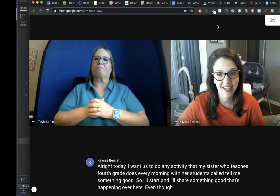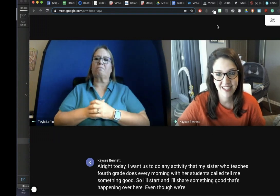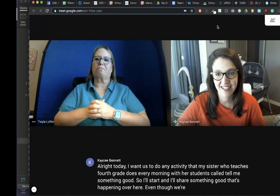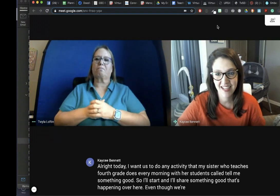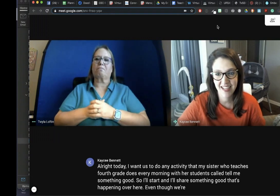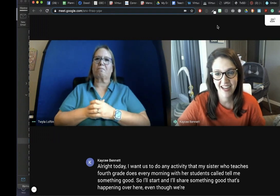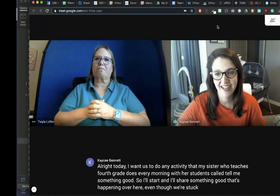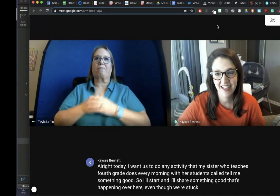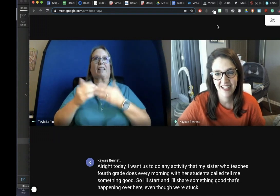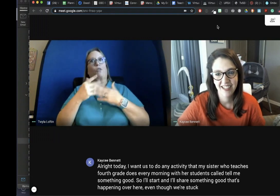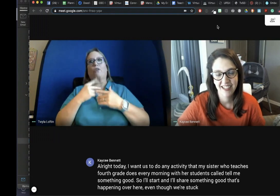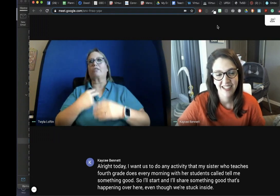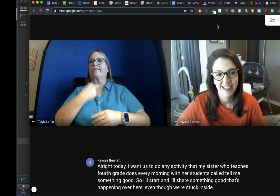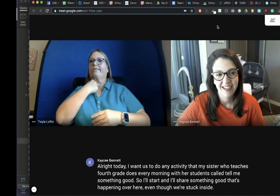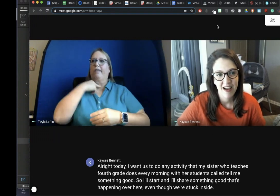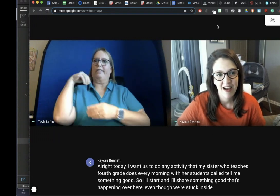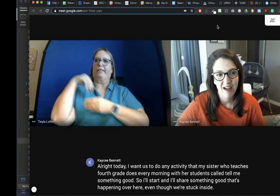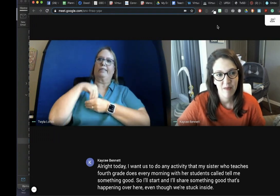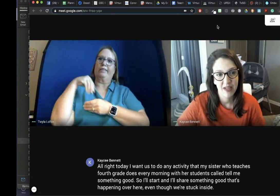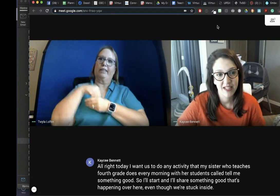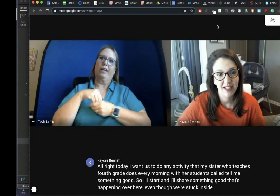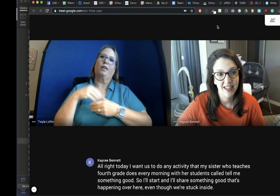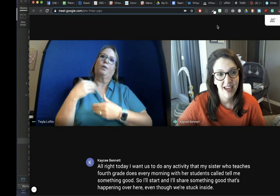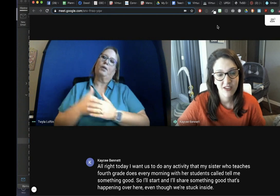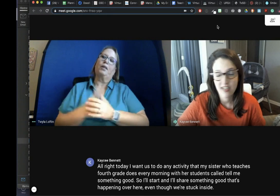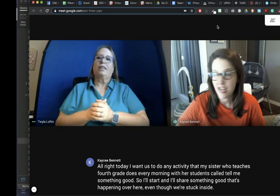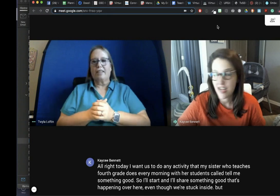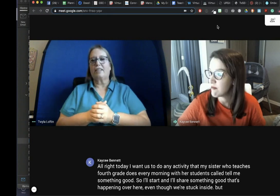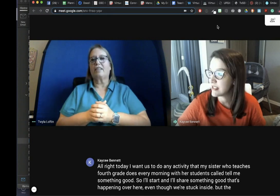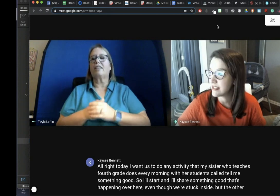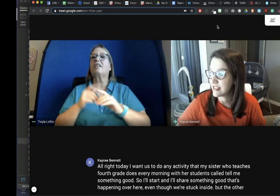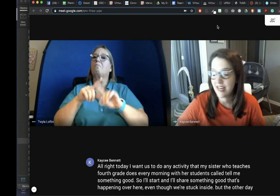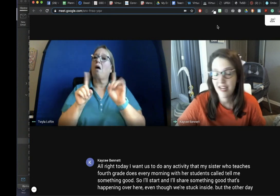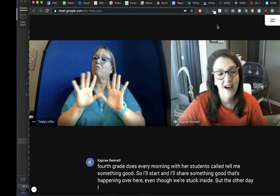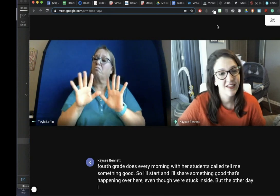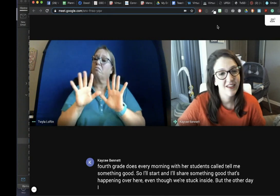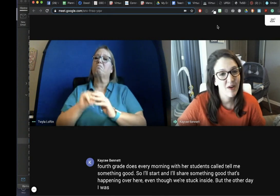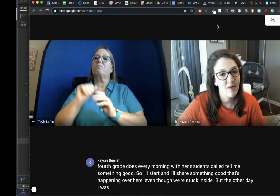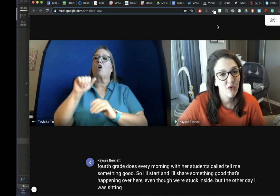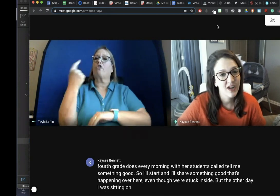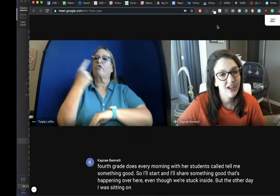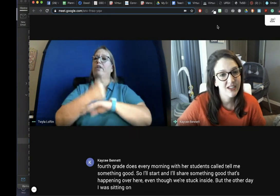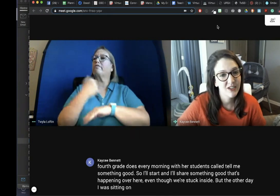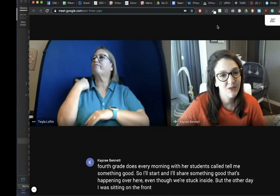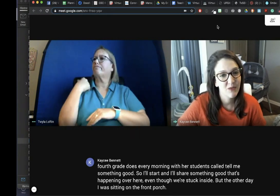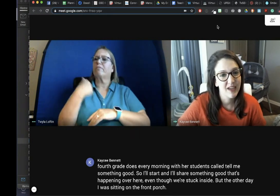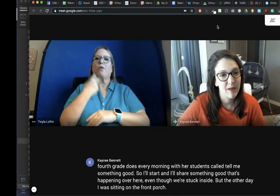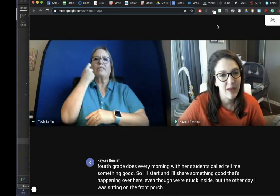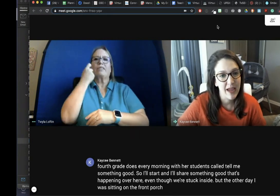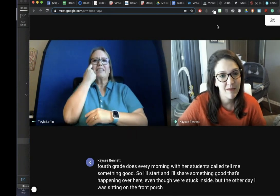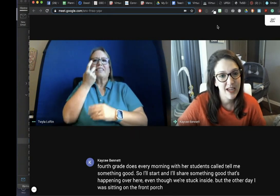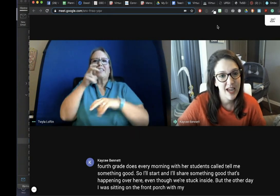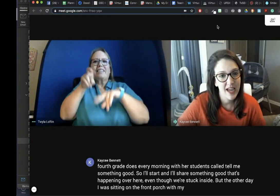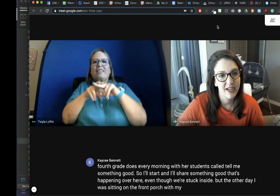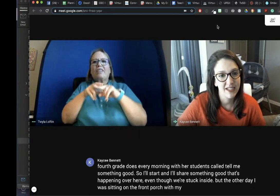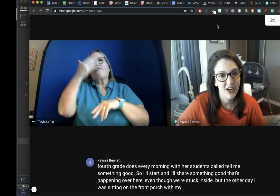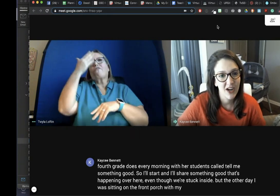inside. But the other day I was sitting on the front porch with my baby and my dog